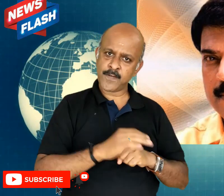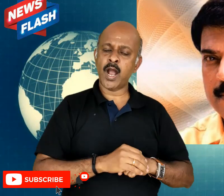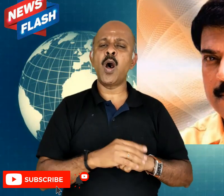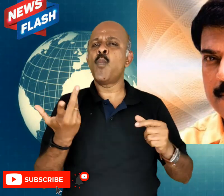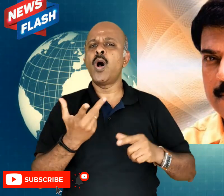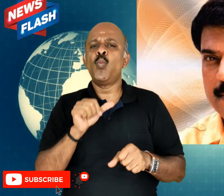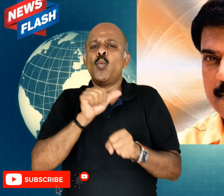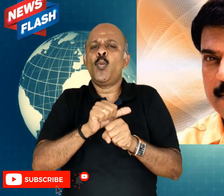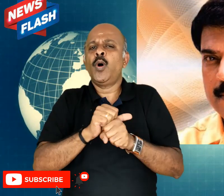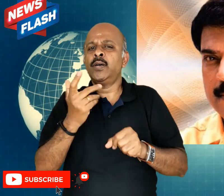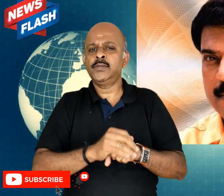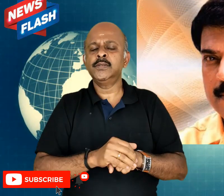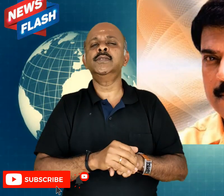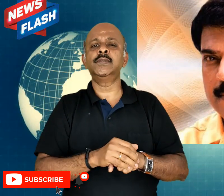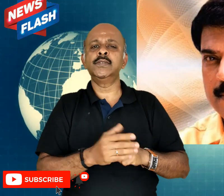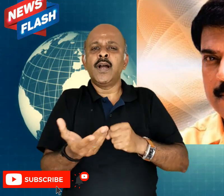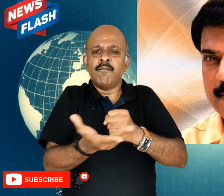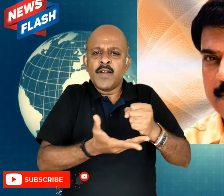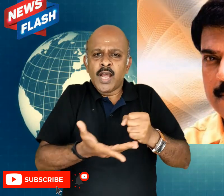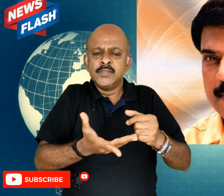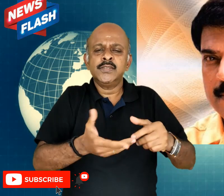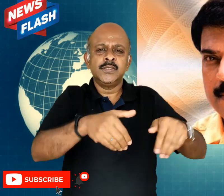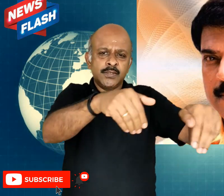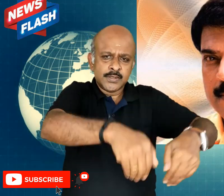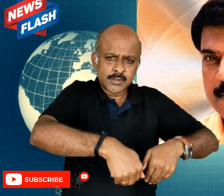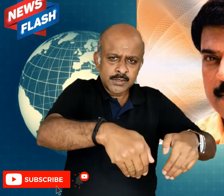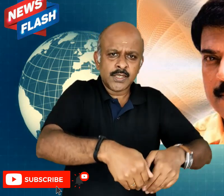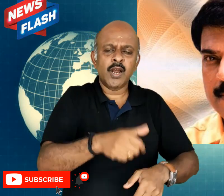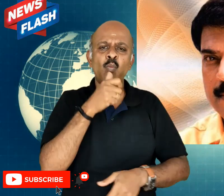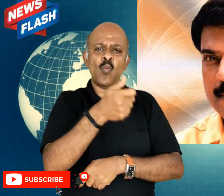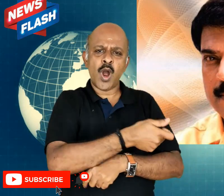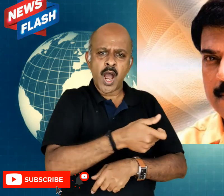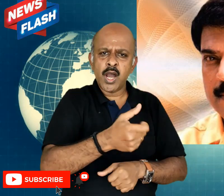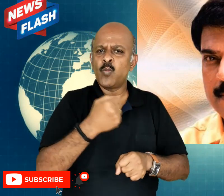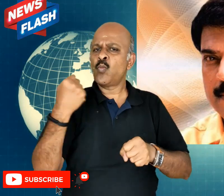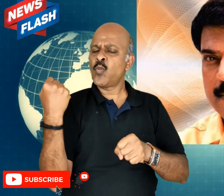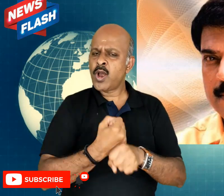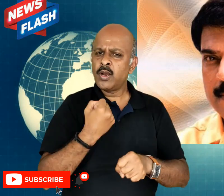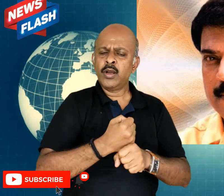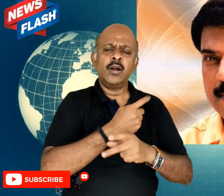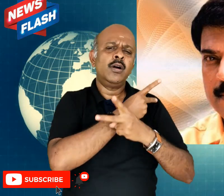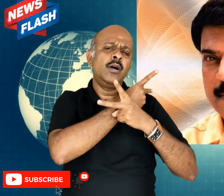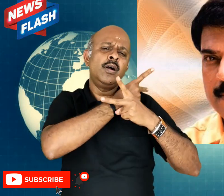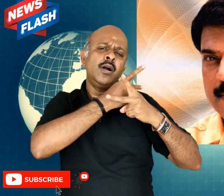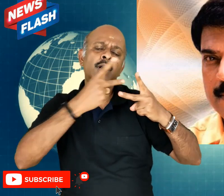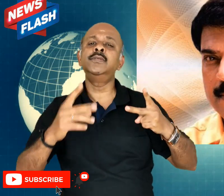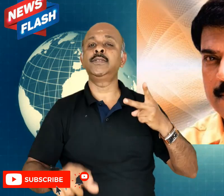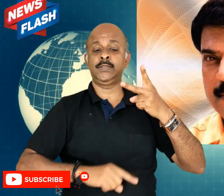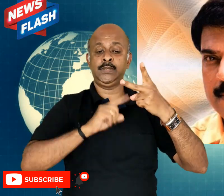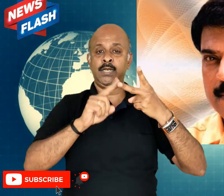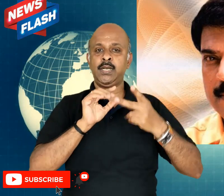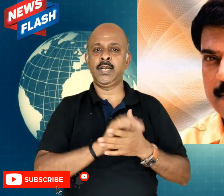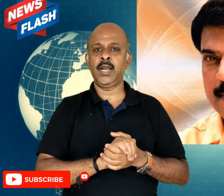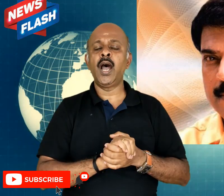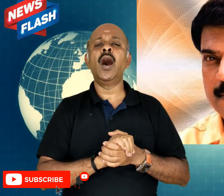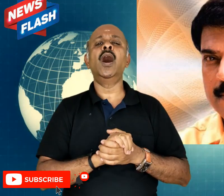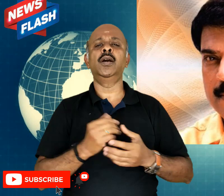This guy owns a very big mansion slash bungalow and reportedly he has been